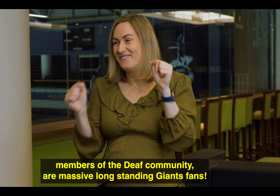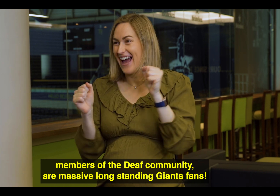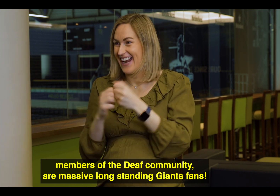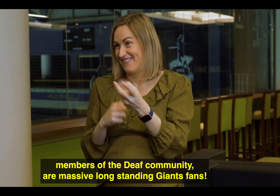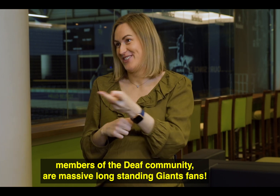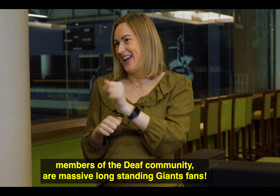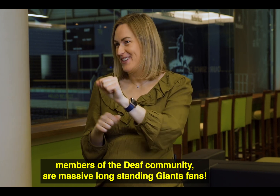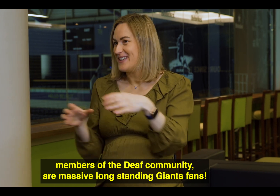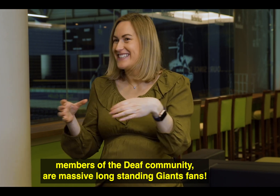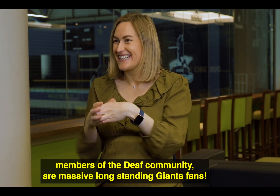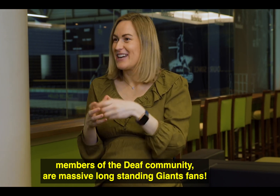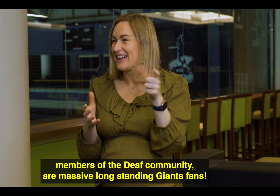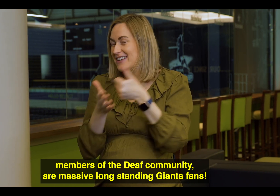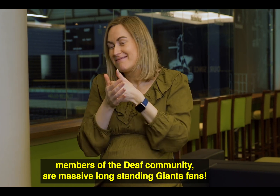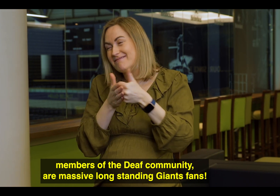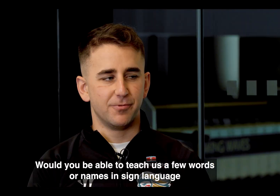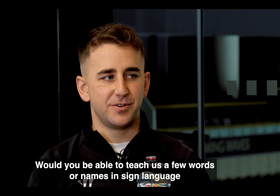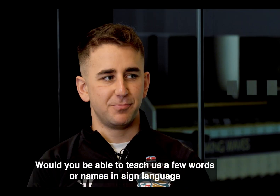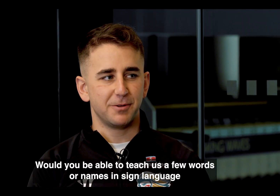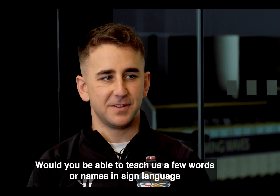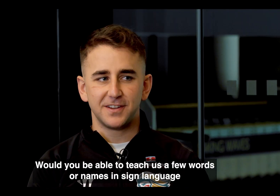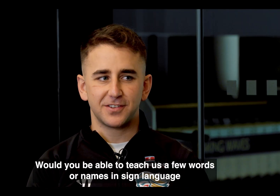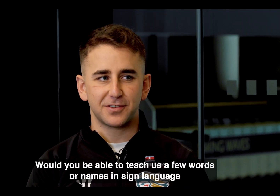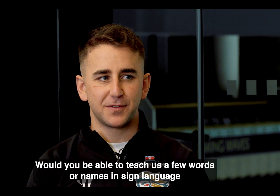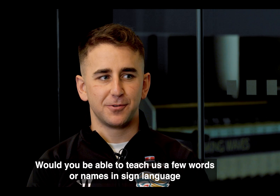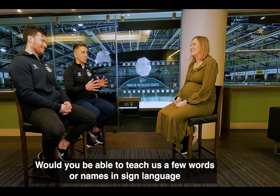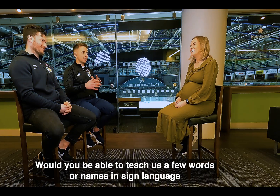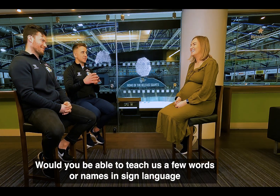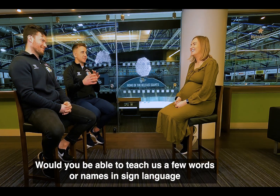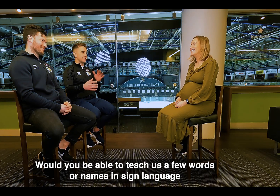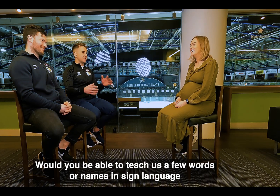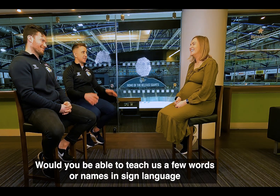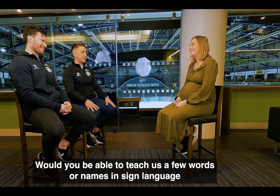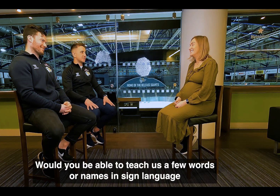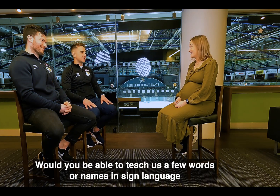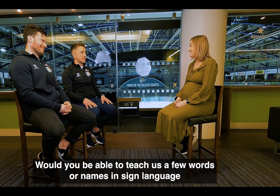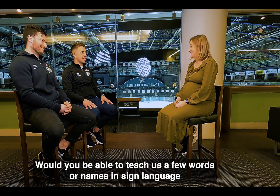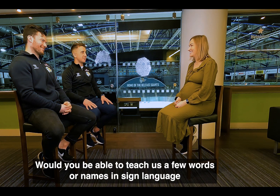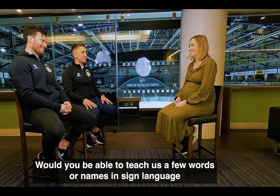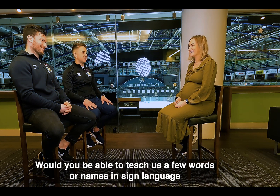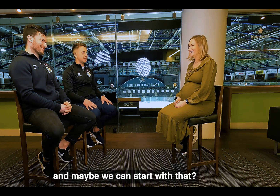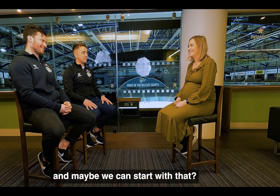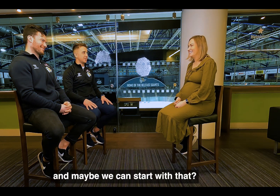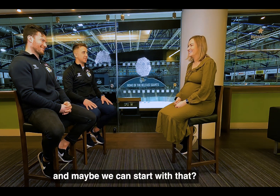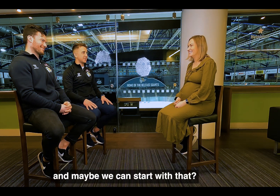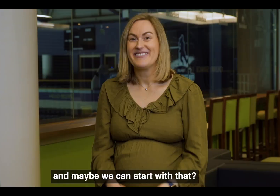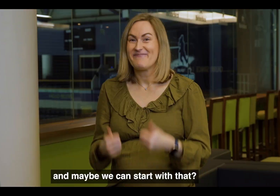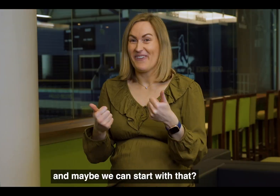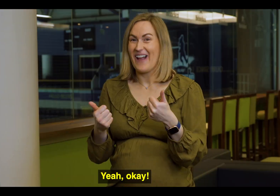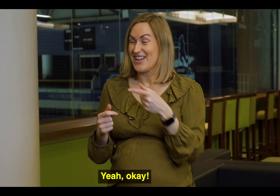long-standing Giants fans. Would you be able to teach us a few words or names in sign language and maybe we can start with that? Yeah,